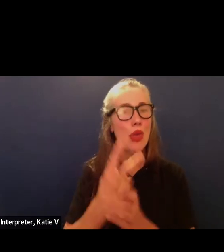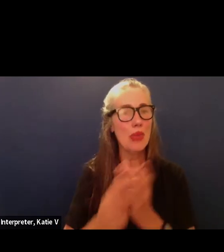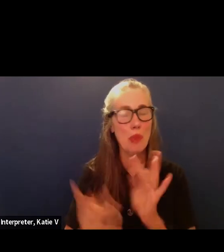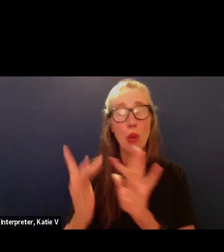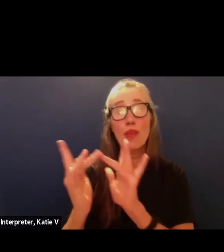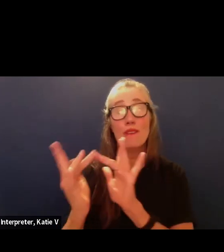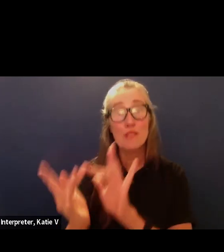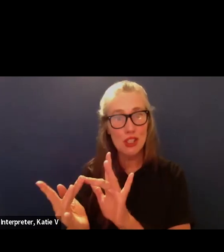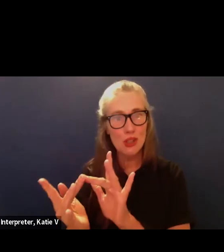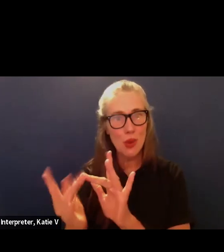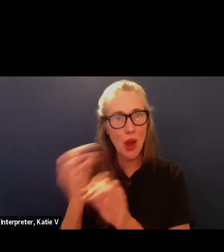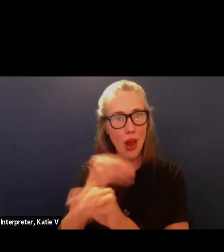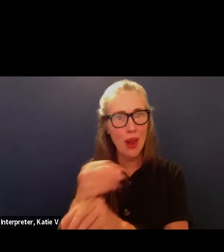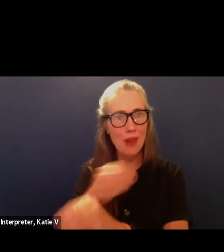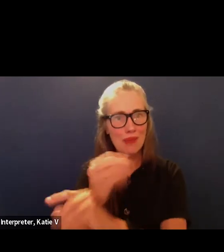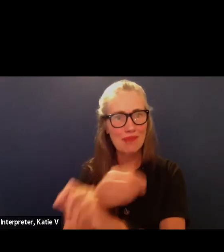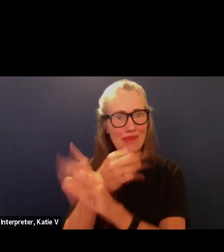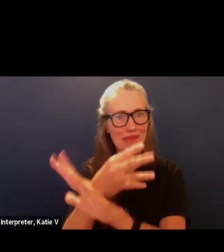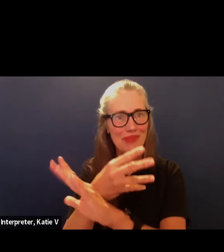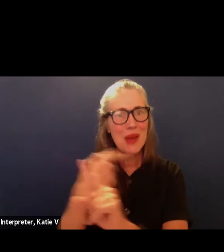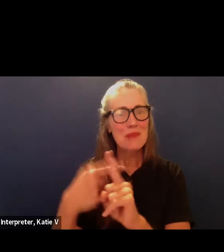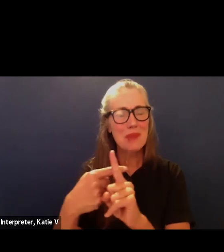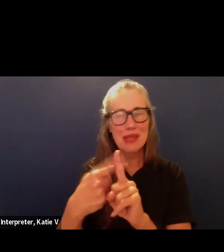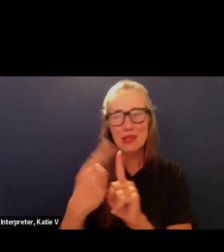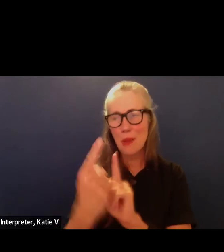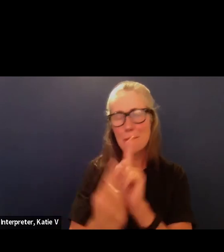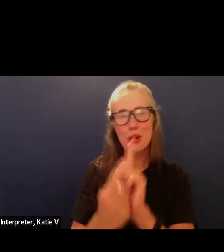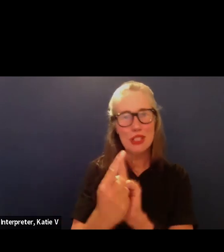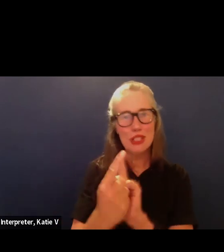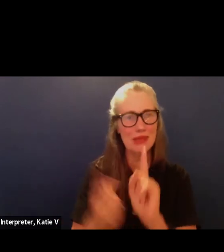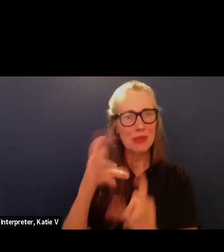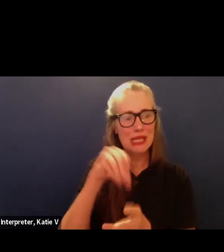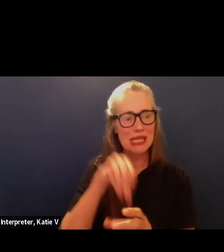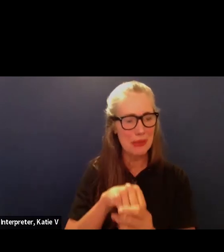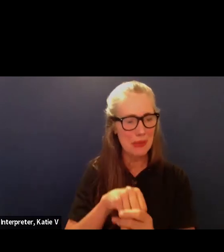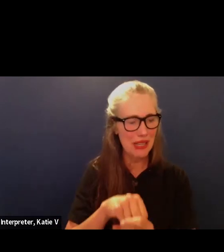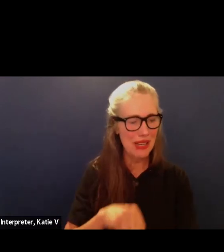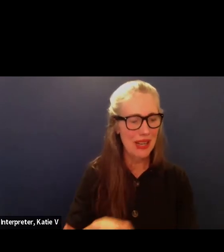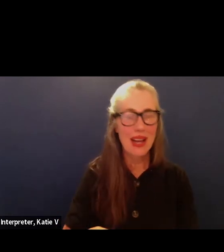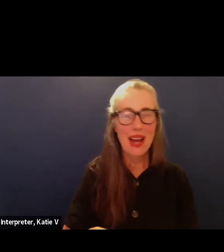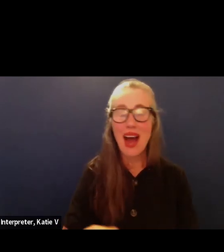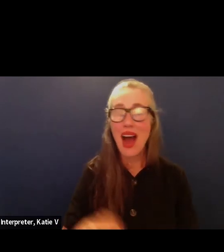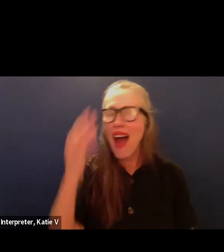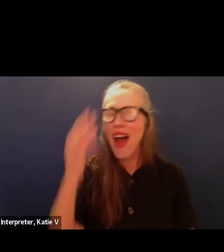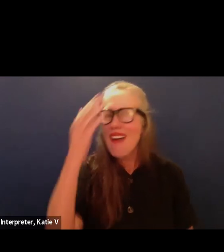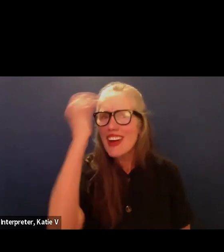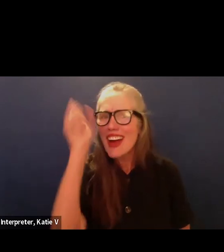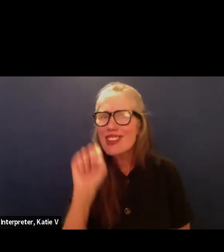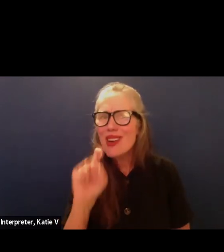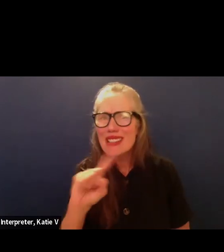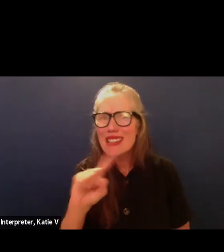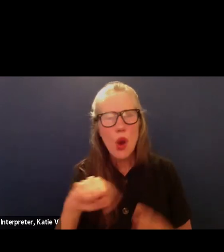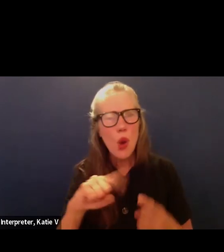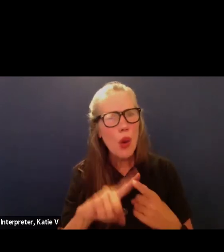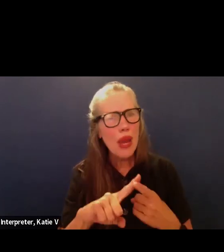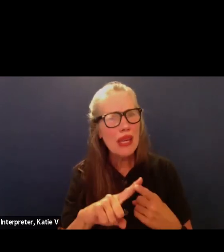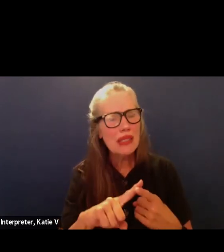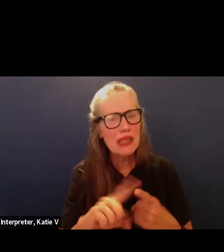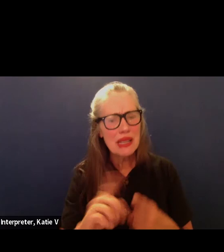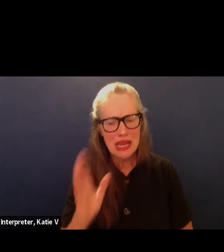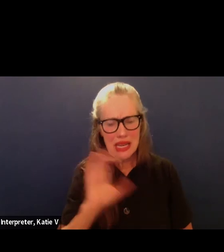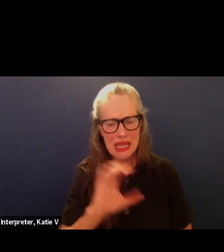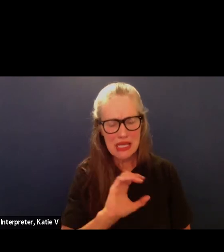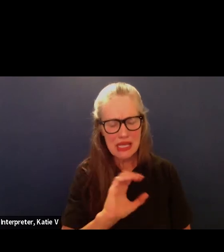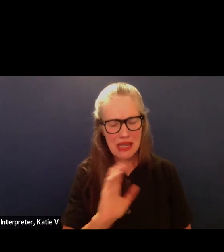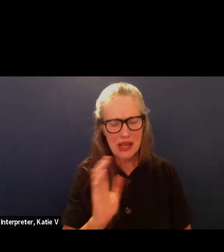With that. Oh, go ahead. Dr. Maldonado, I'm sorry. I forgot to ask you a couple of items ago. When is the all staff in